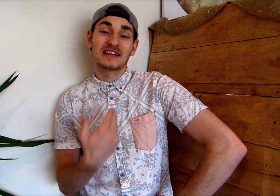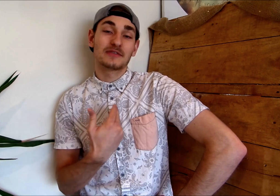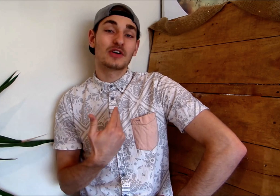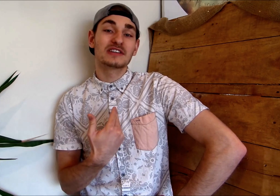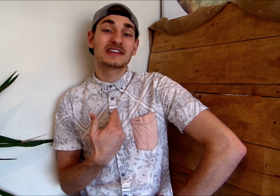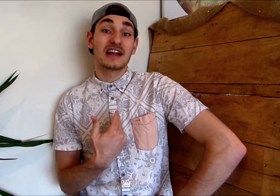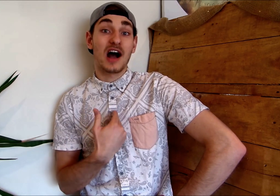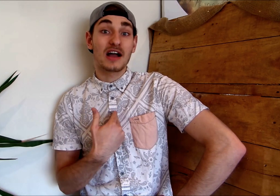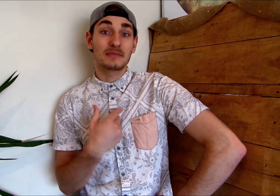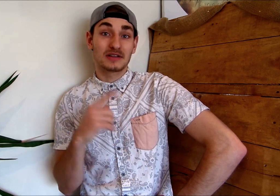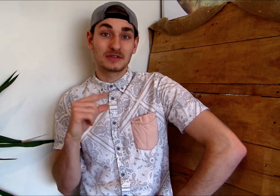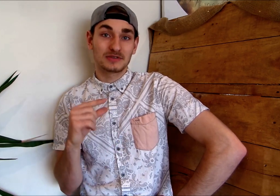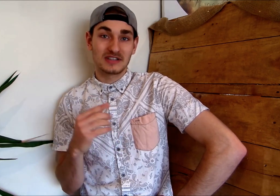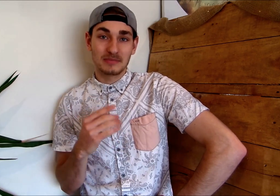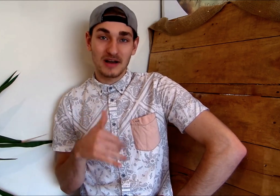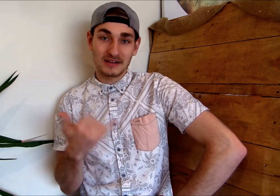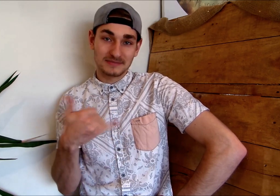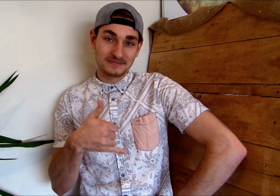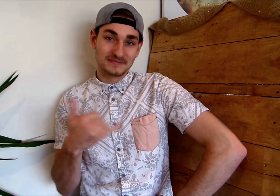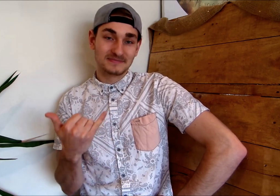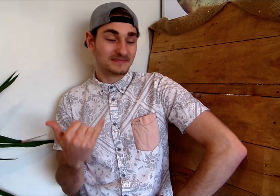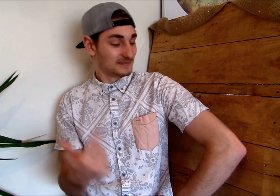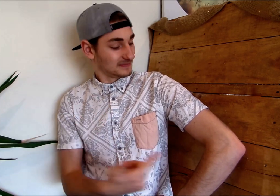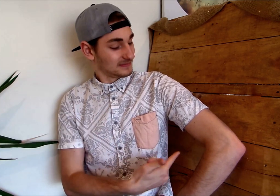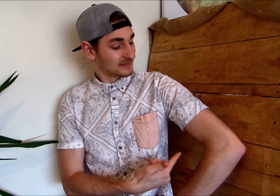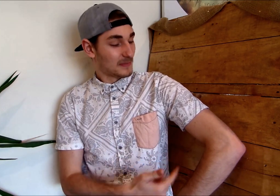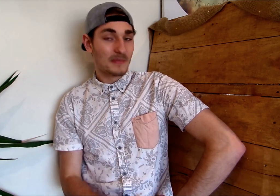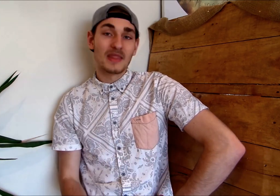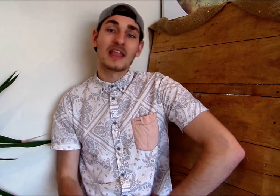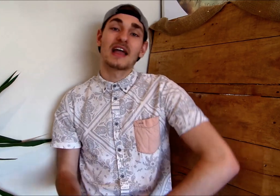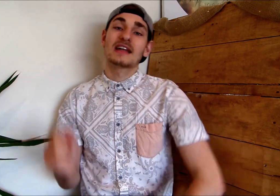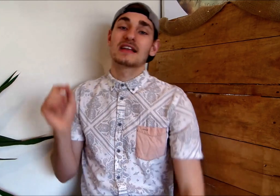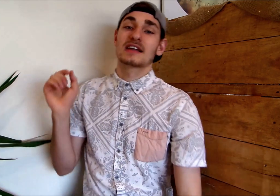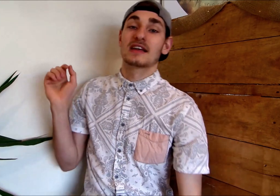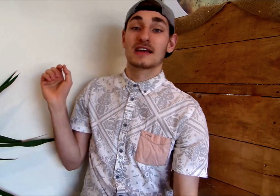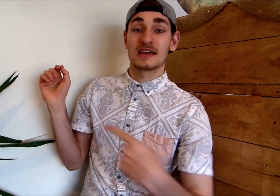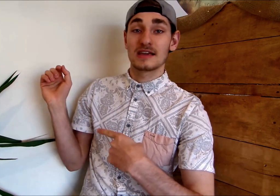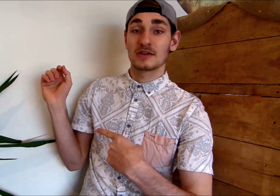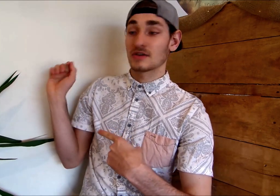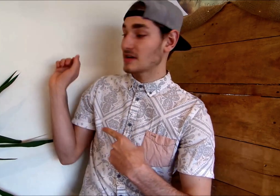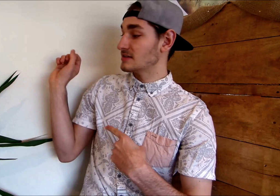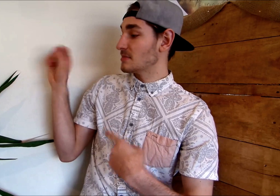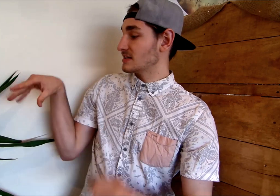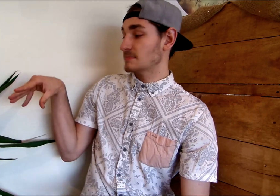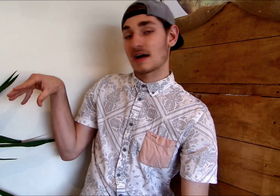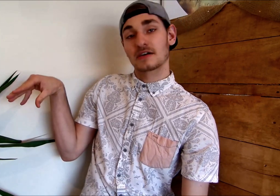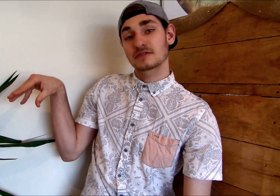I've already said I'm a little teapot. And then here is my spout.